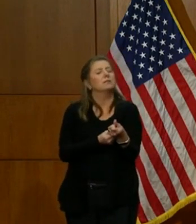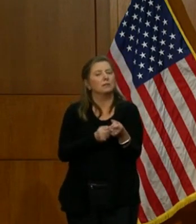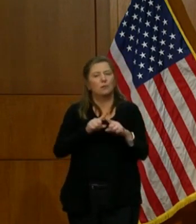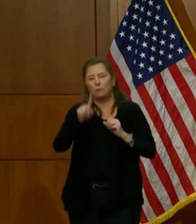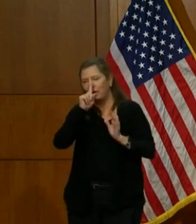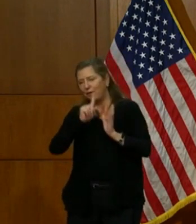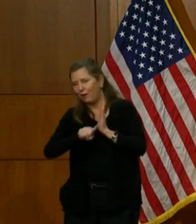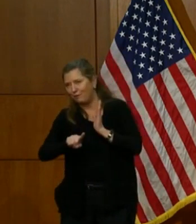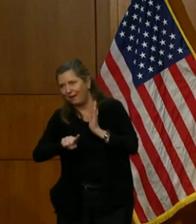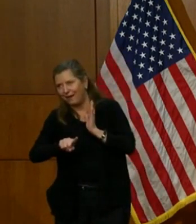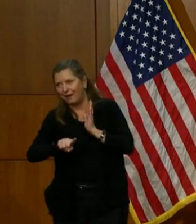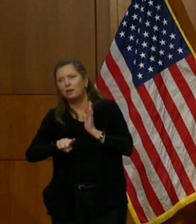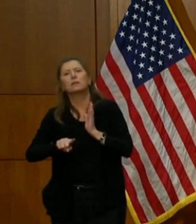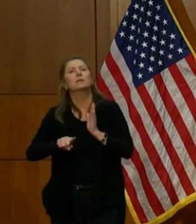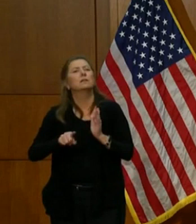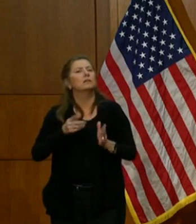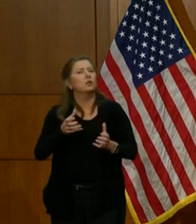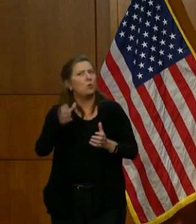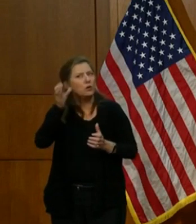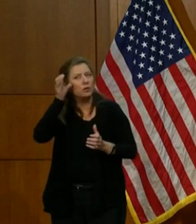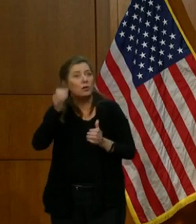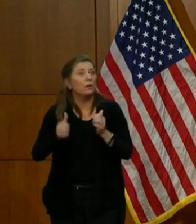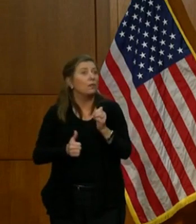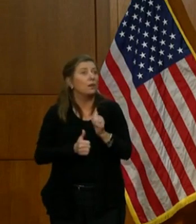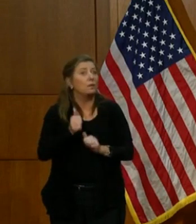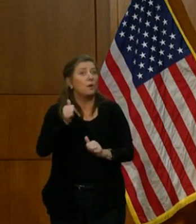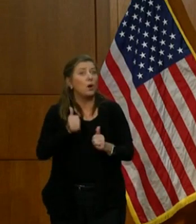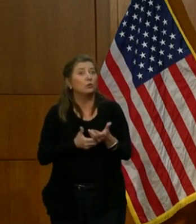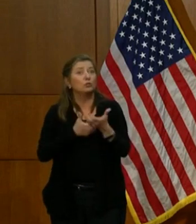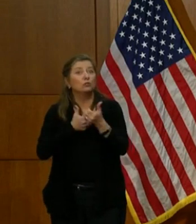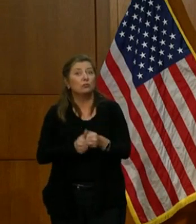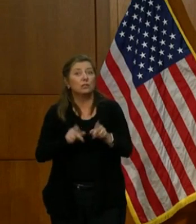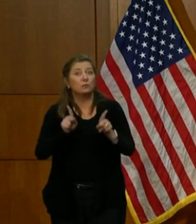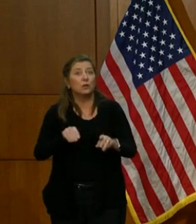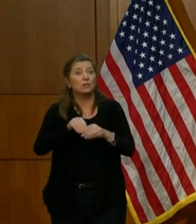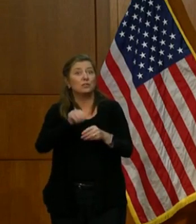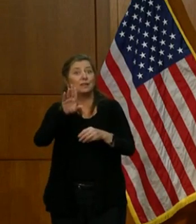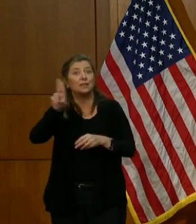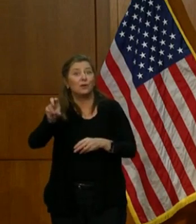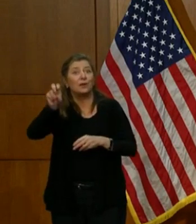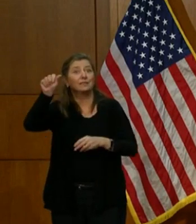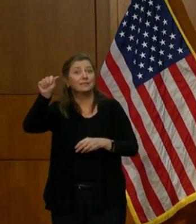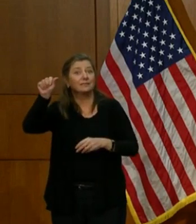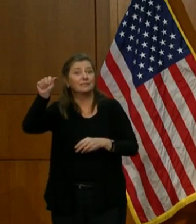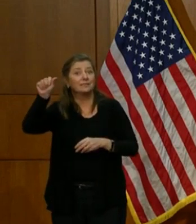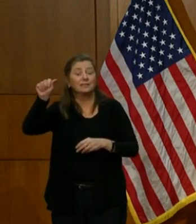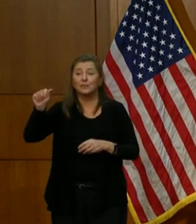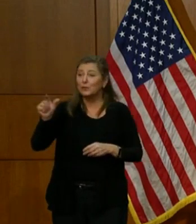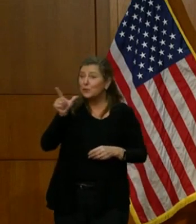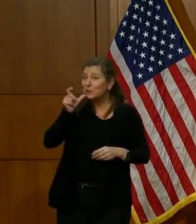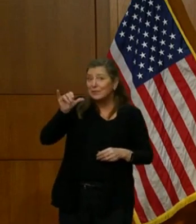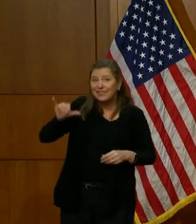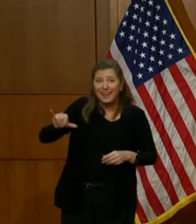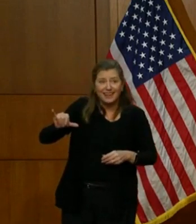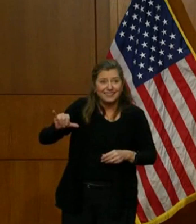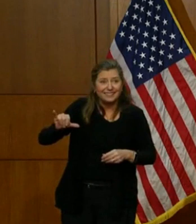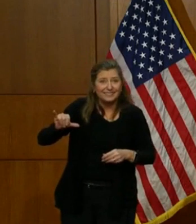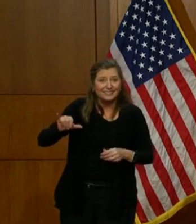and you want to hear from the most trusted man in the country. And who would that be?